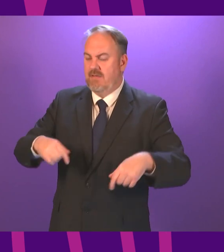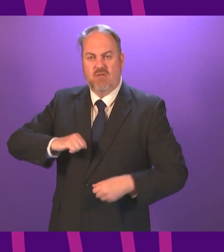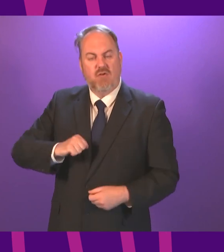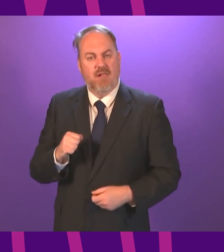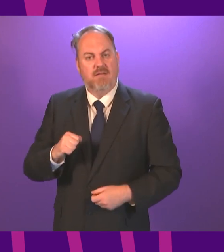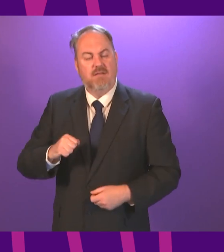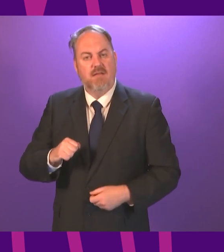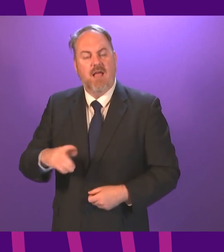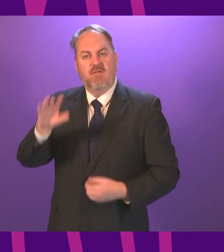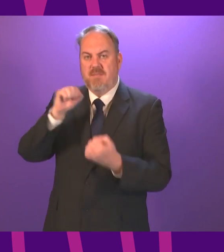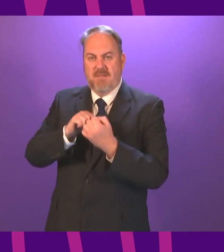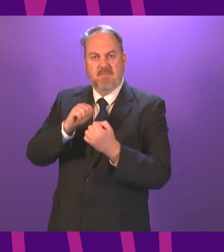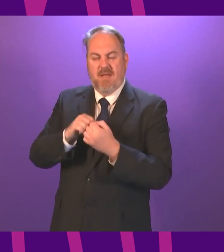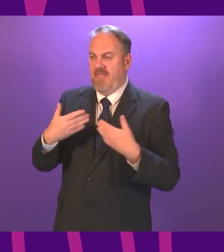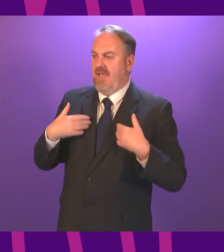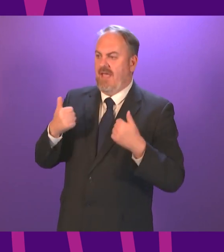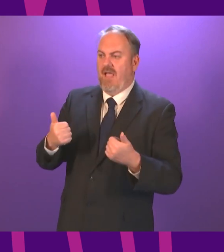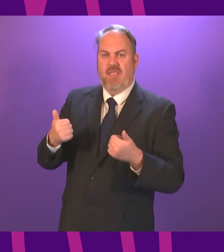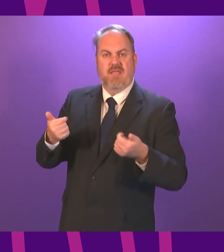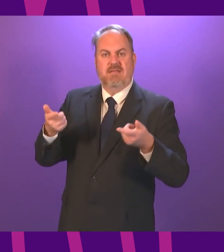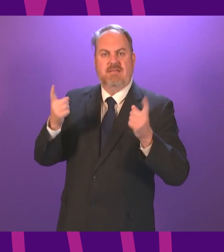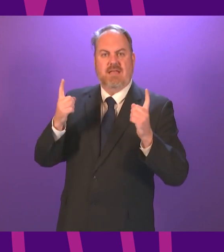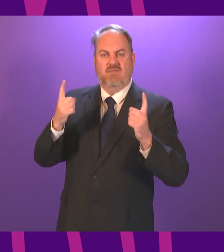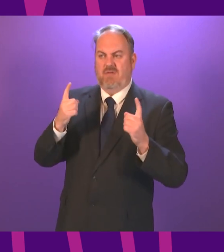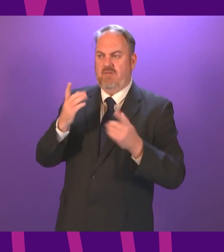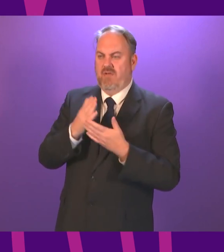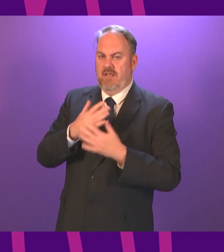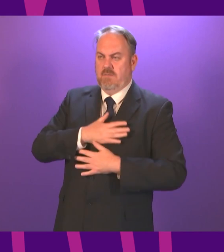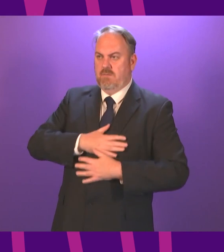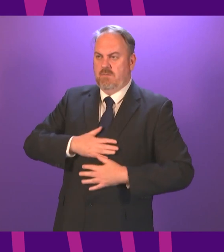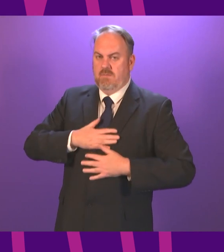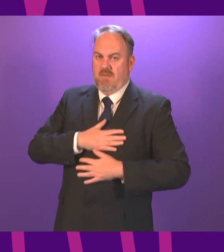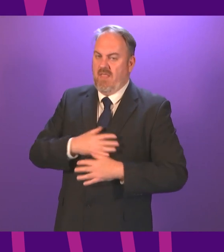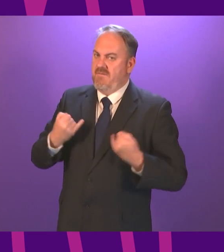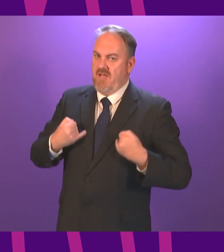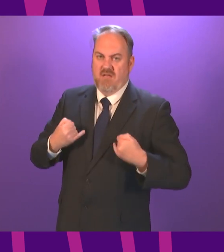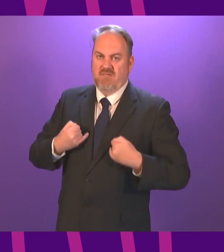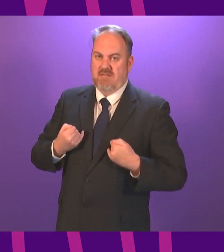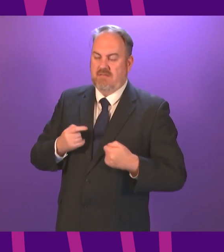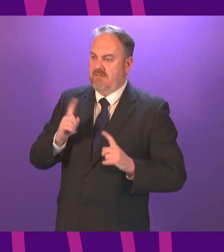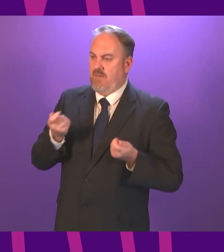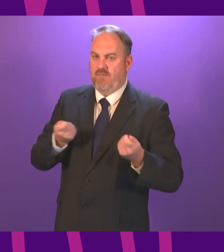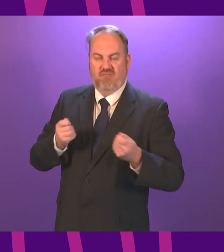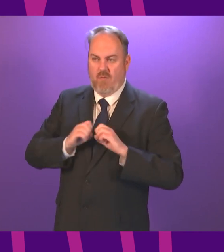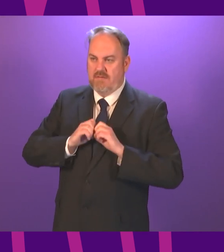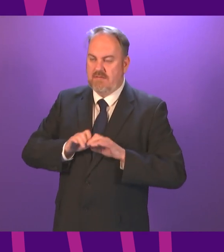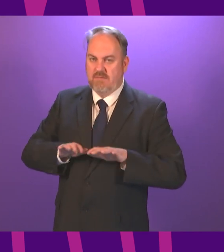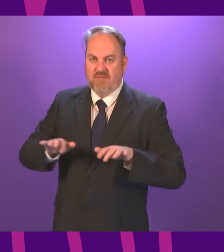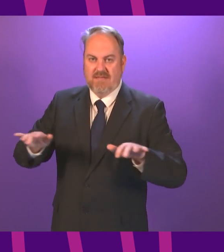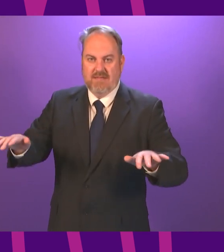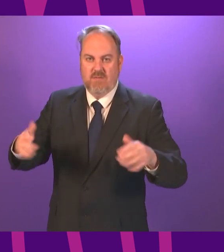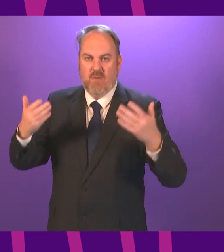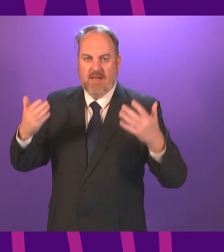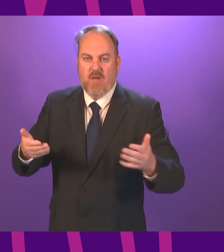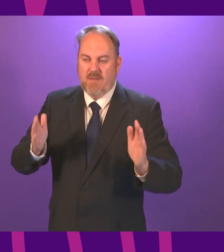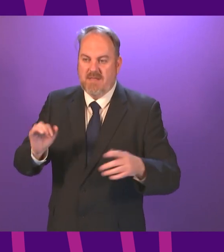the CMO and the Health Secretary appeared, ashen-faced, to tell us that the virus could no longer be contained and that our public health priority was